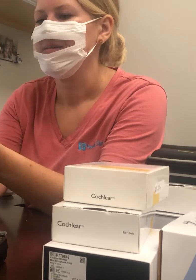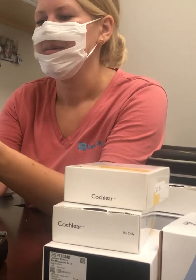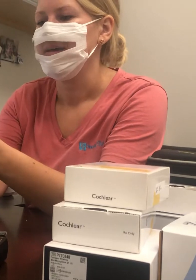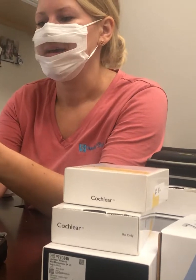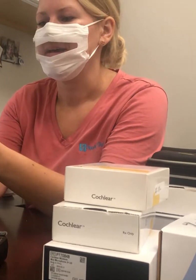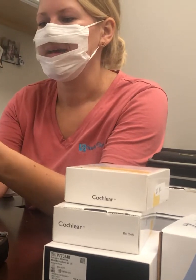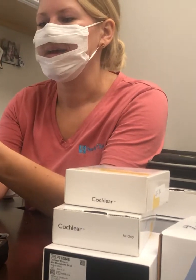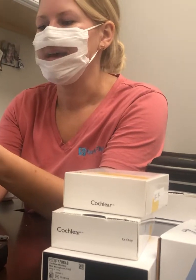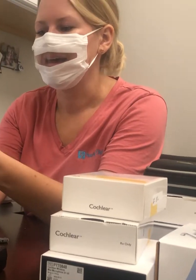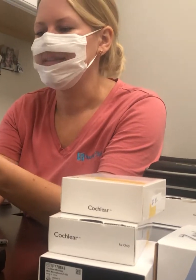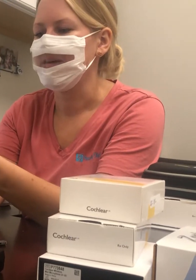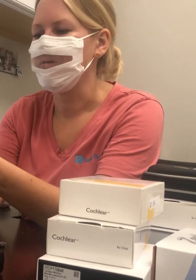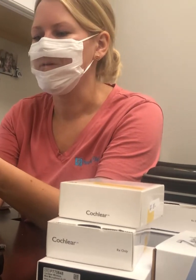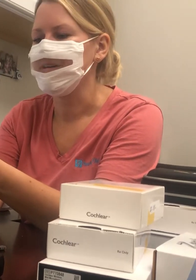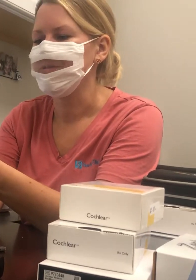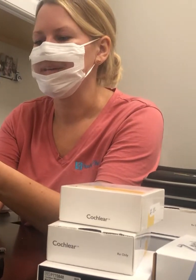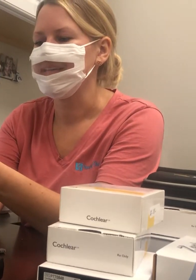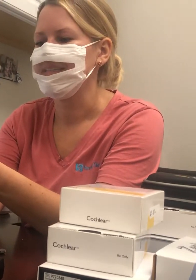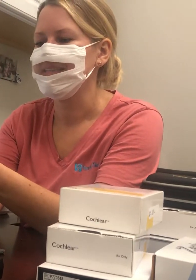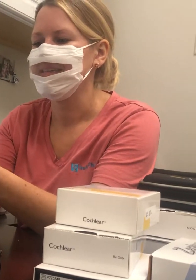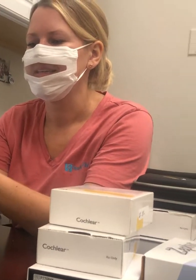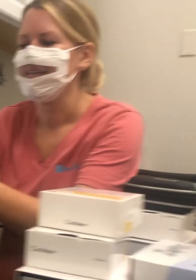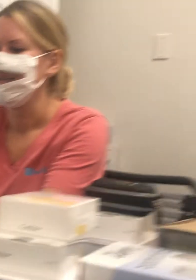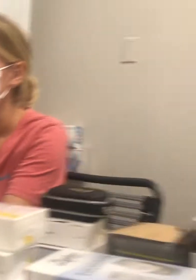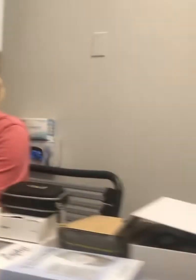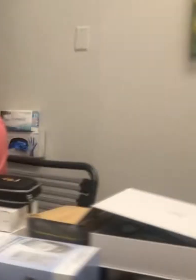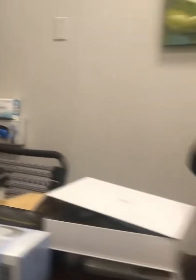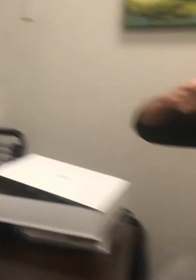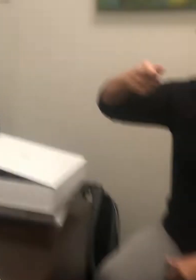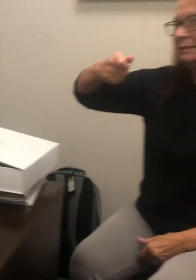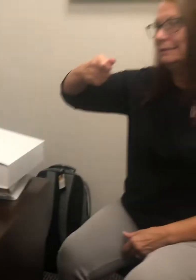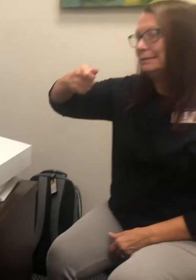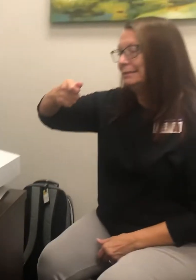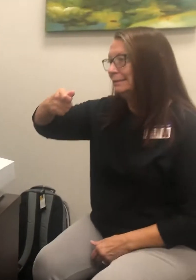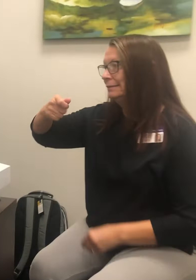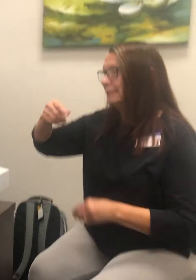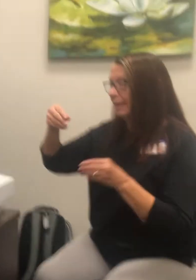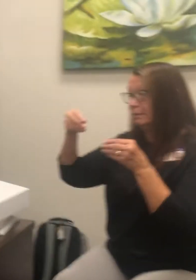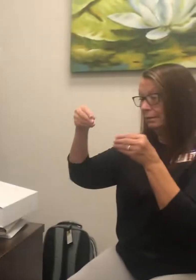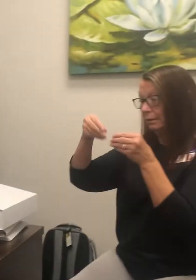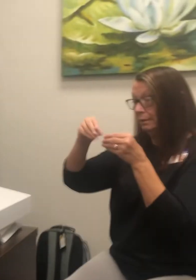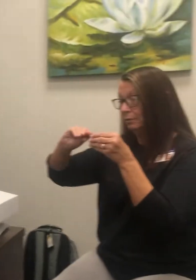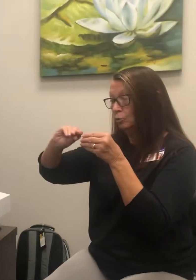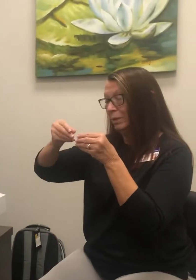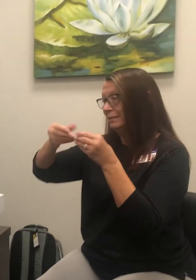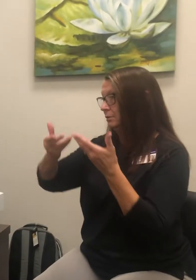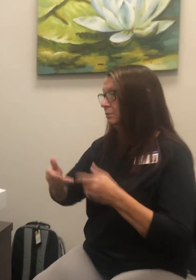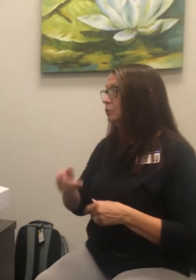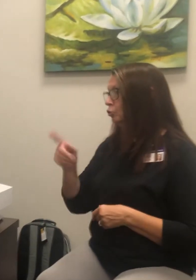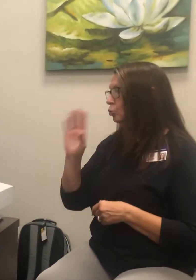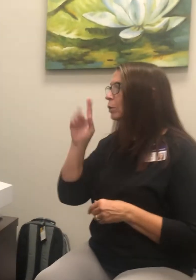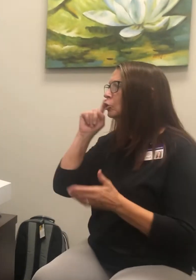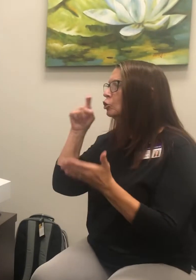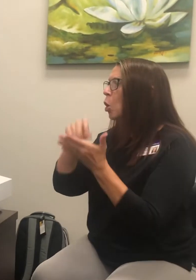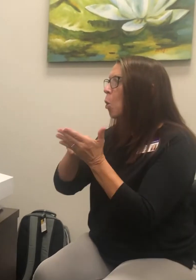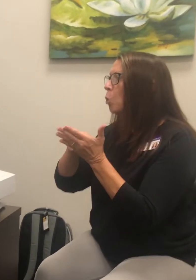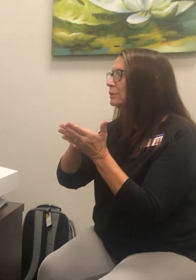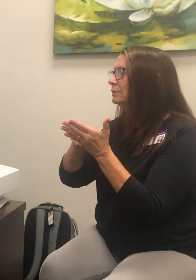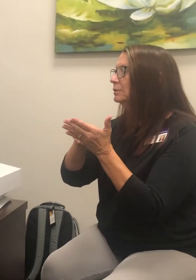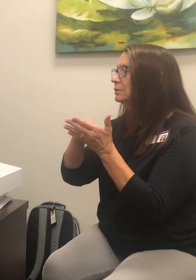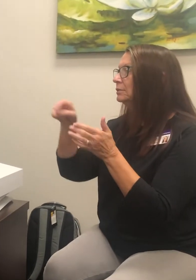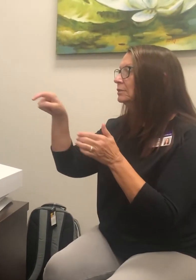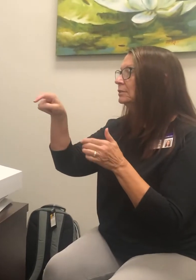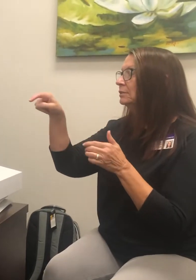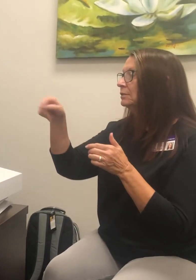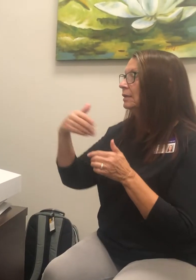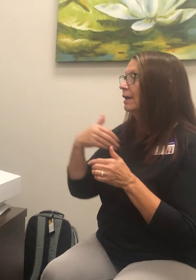it's a quarter twist so you line it up diagonal and you twist it and you'll notice there is an